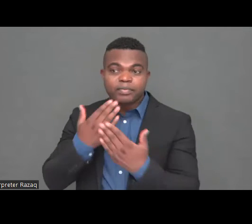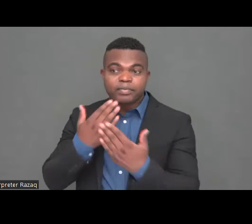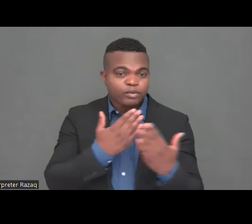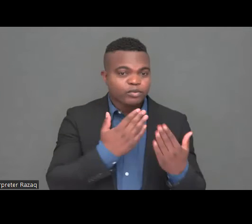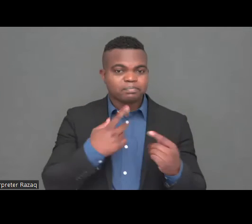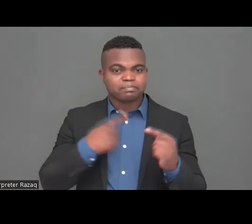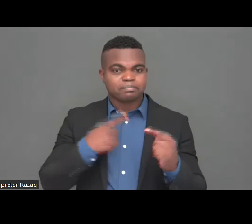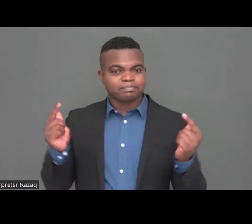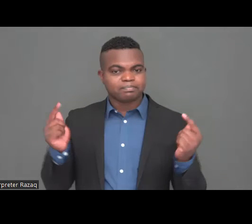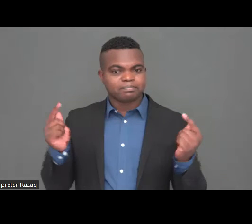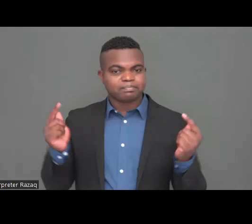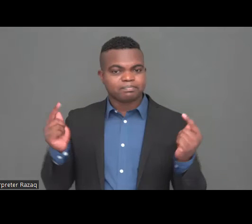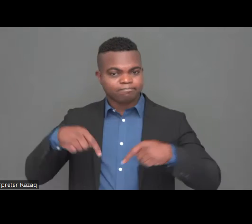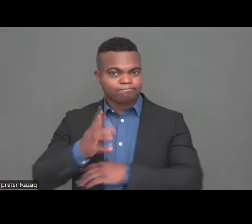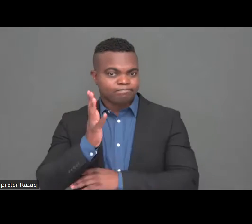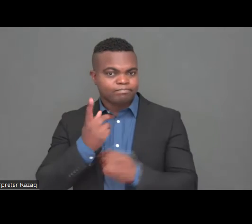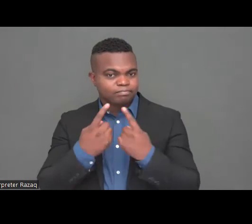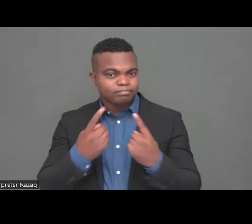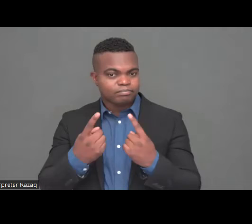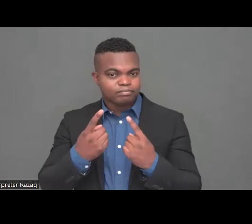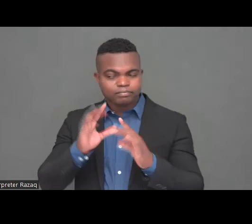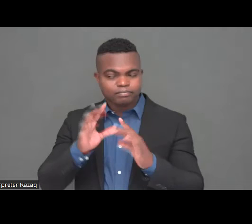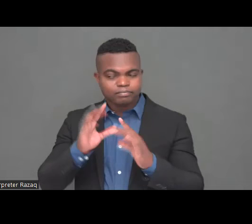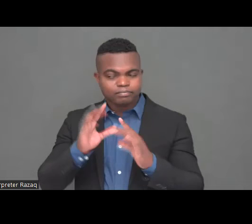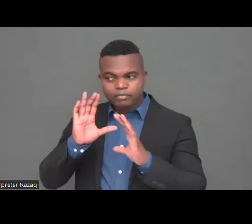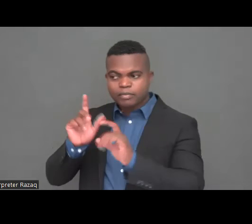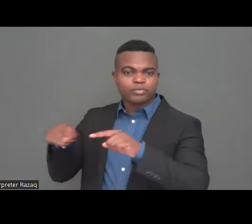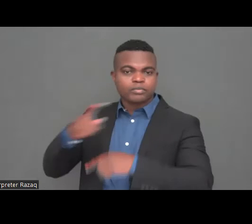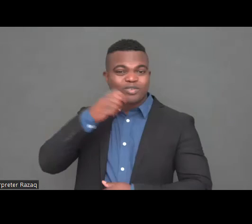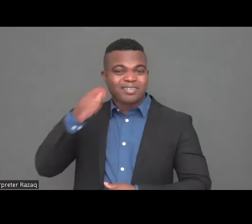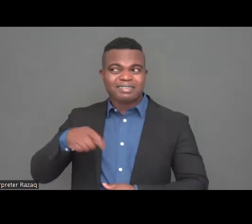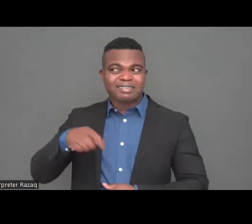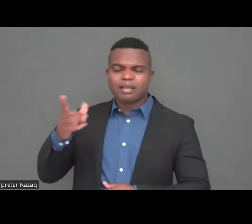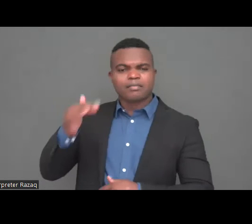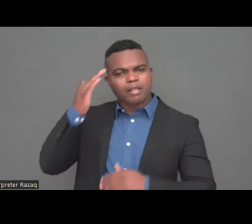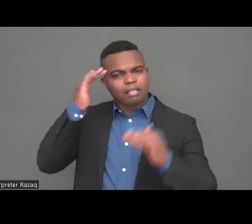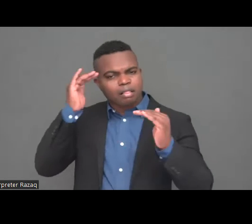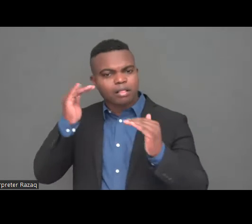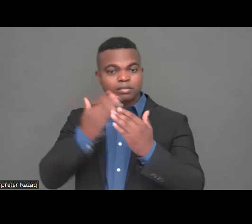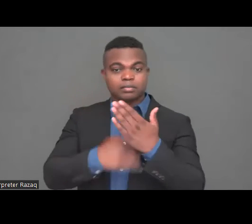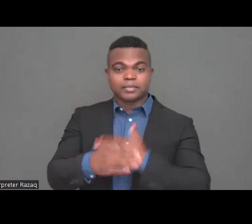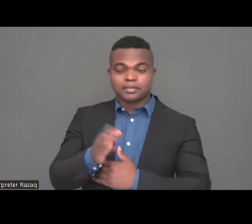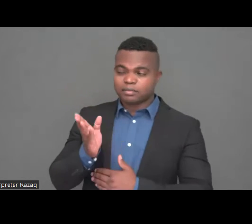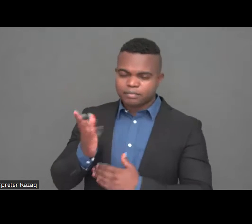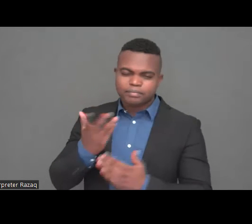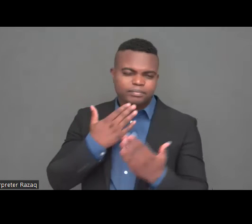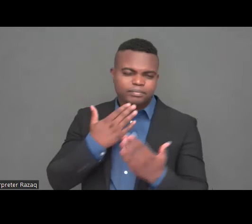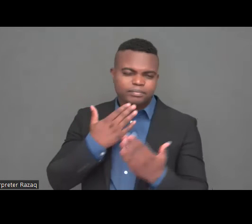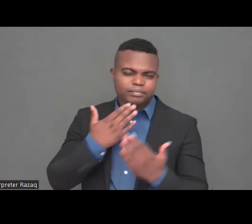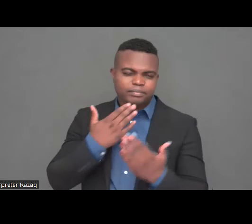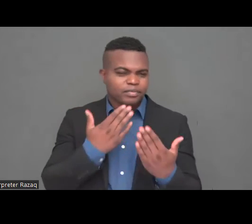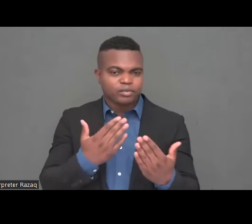first of all, thank you for the mighty support support which we feel every day. Both our